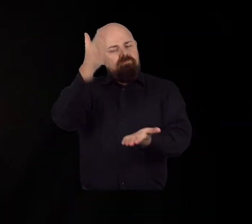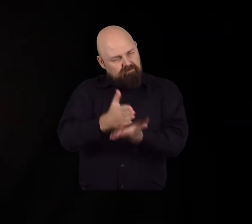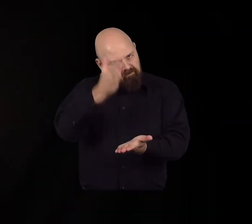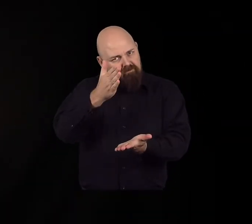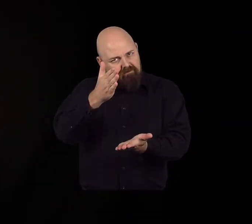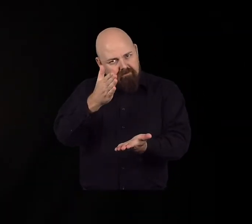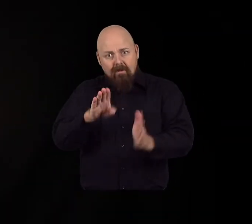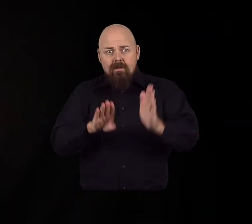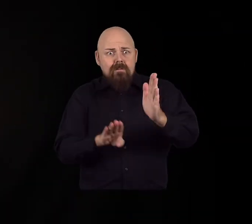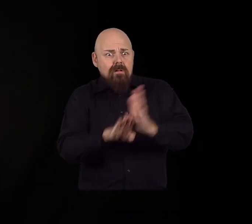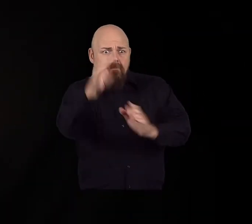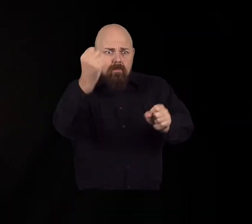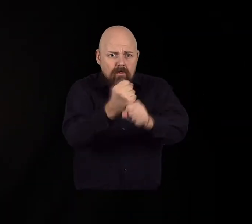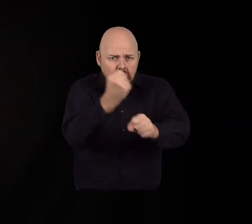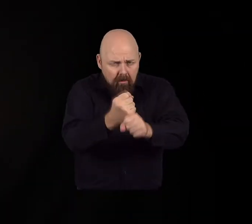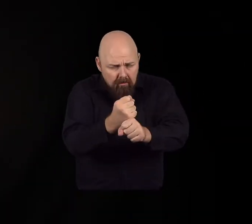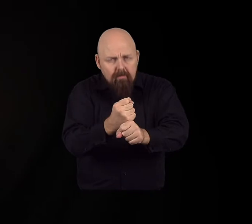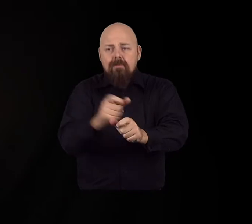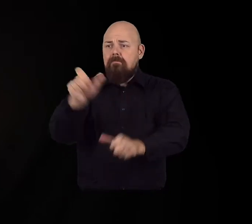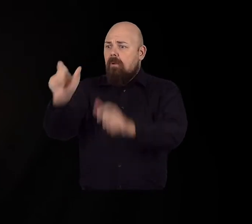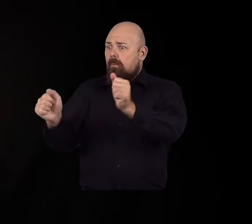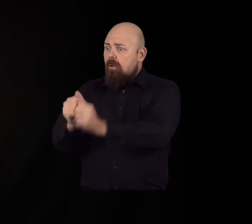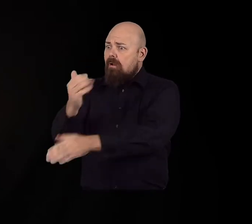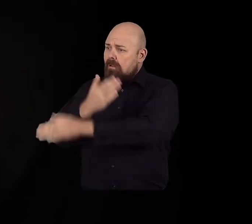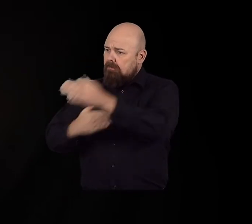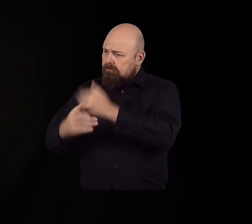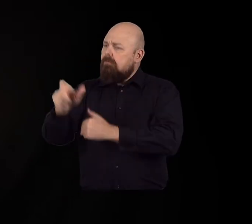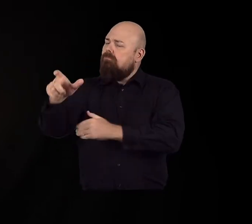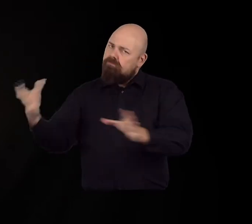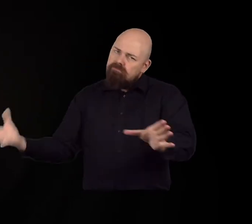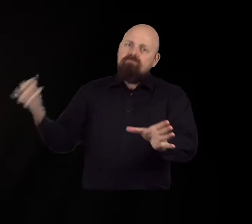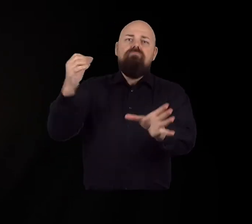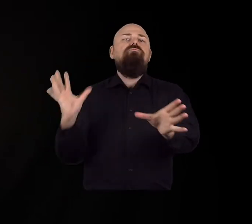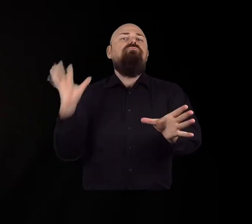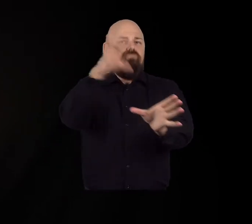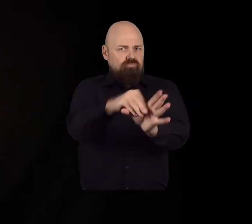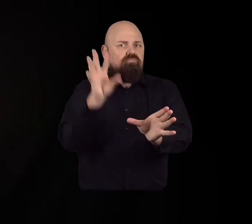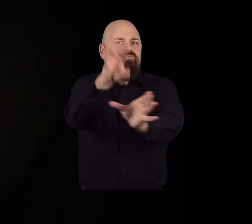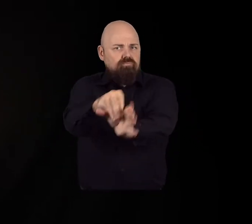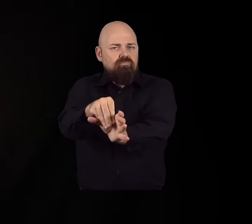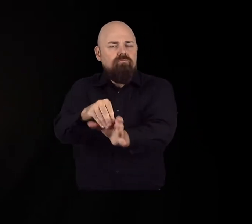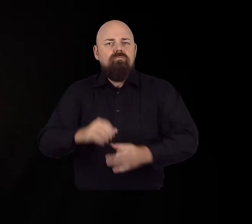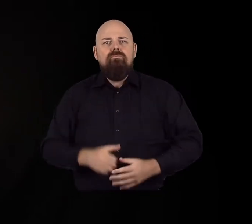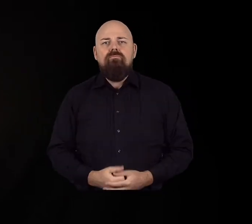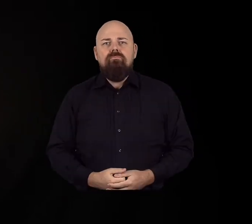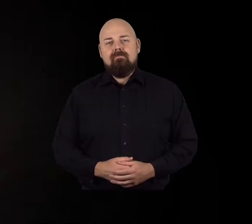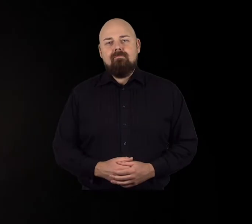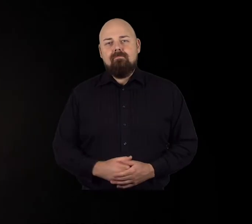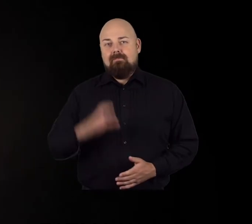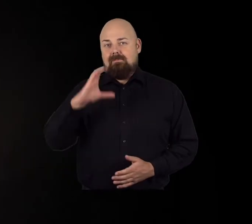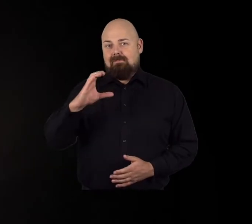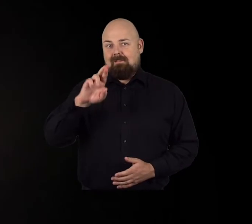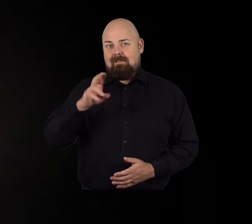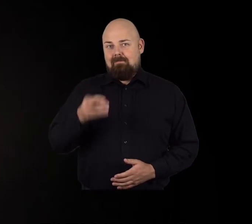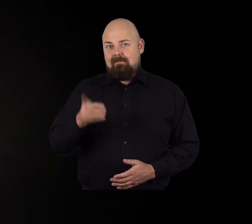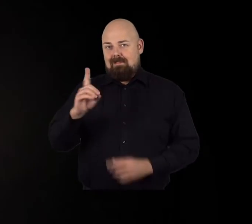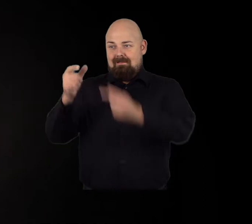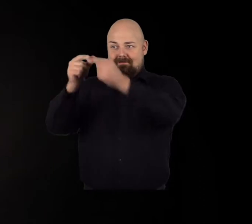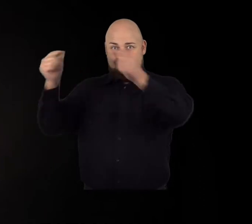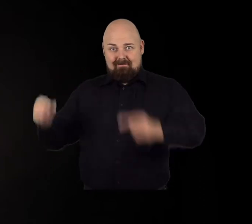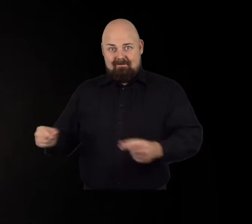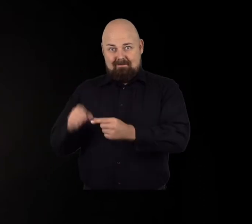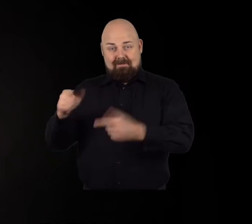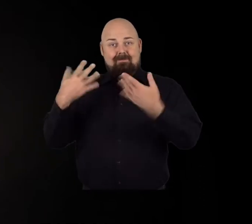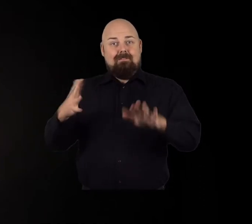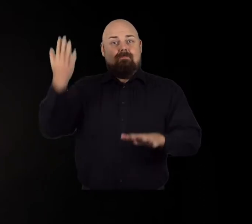to development that actually includes persons with disabilities. In 2006,